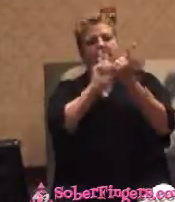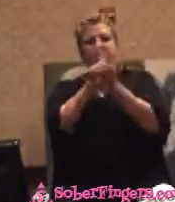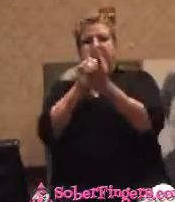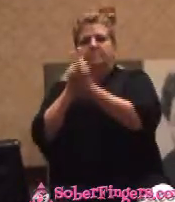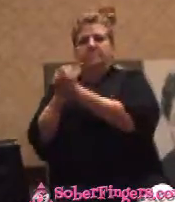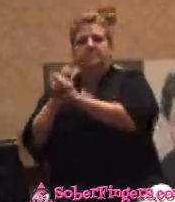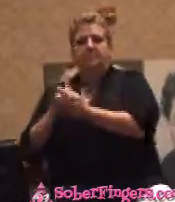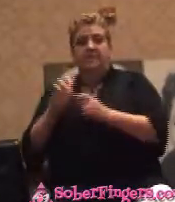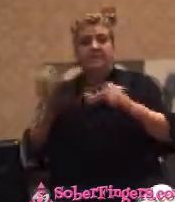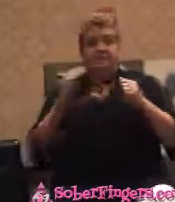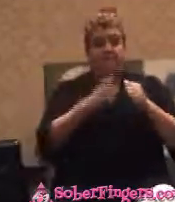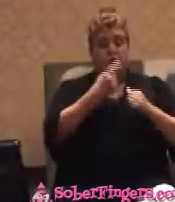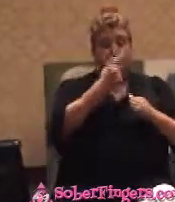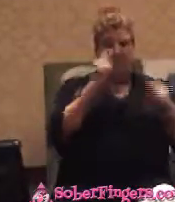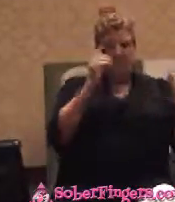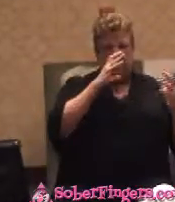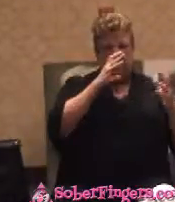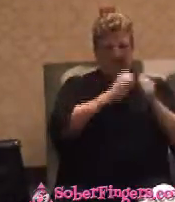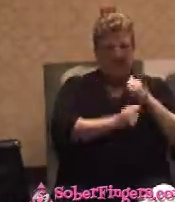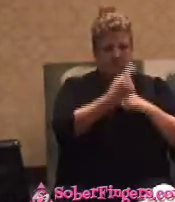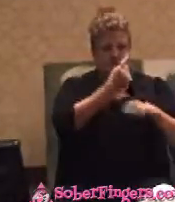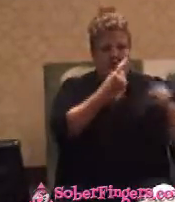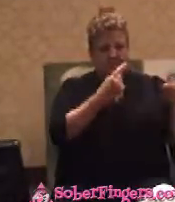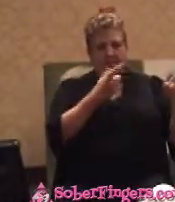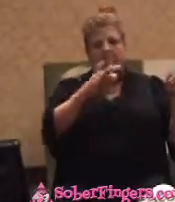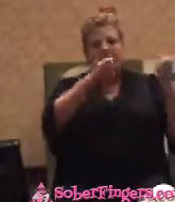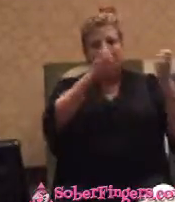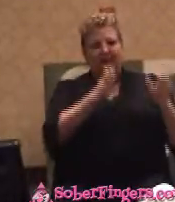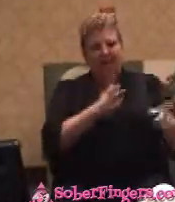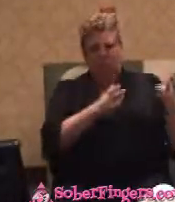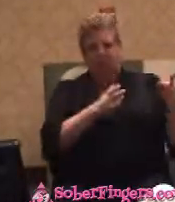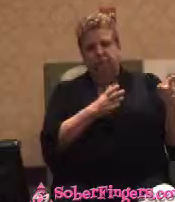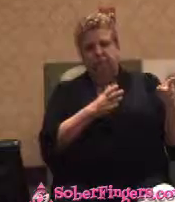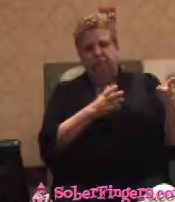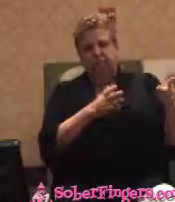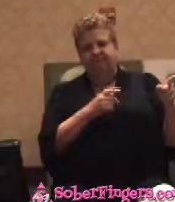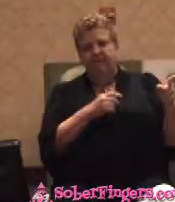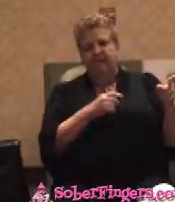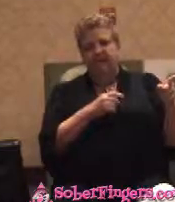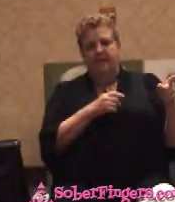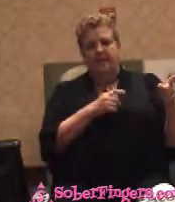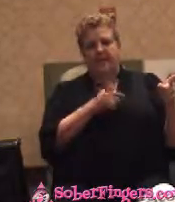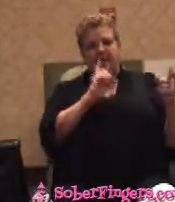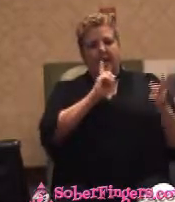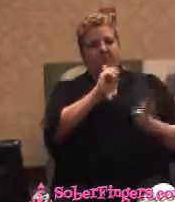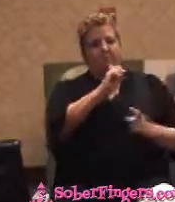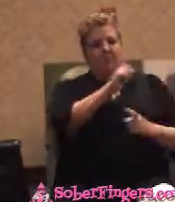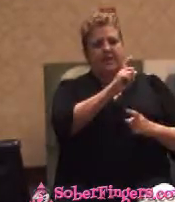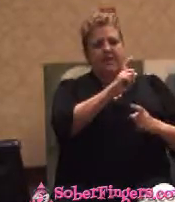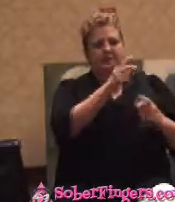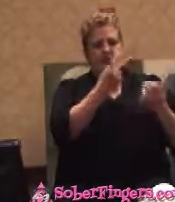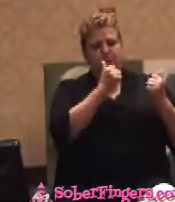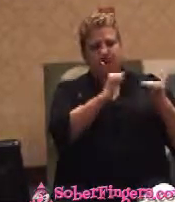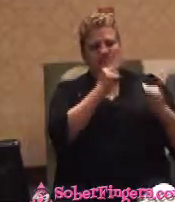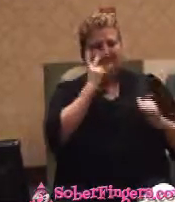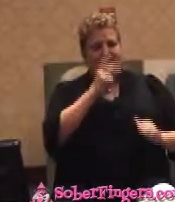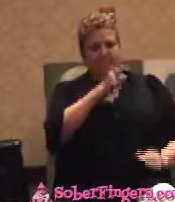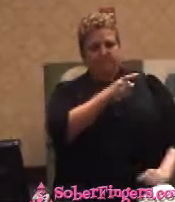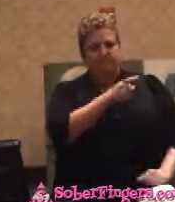meanest one first. He was the manager of the firm. And I went in to try to see him. And he was, he was, he was not